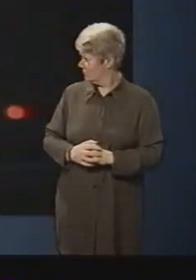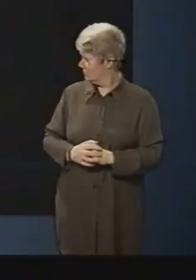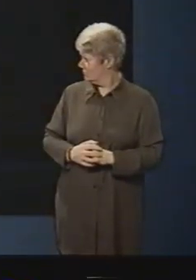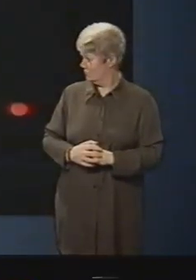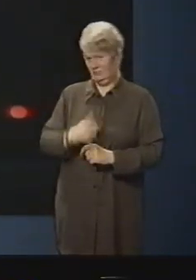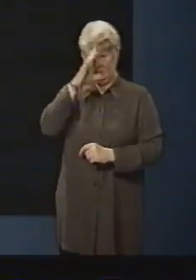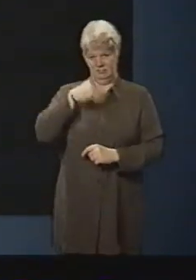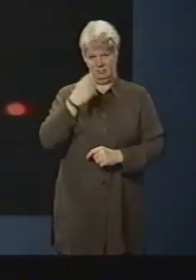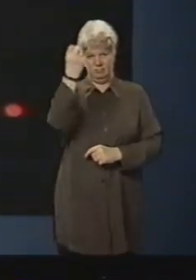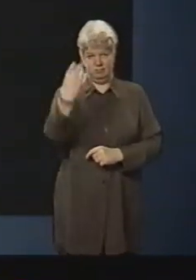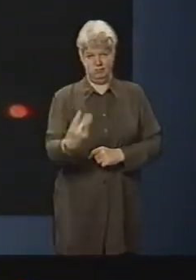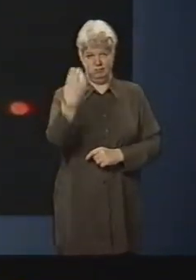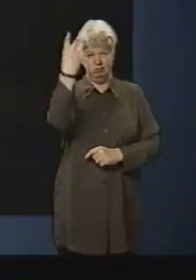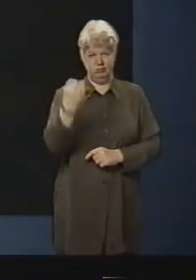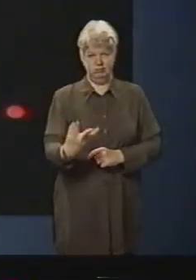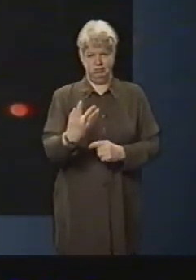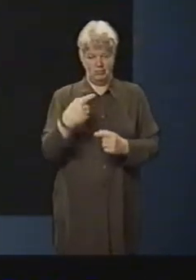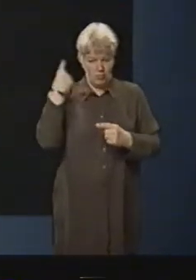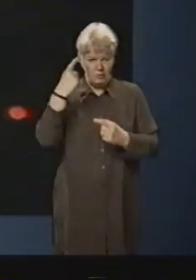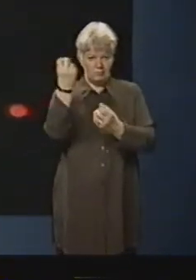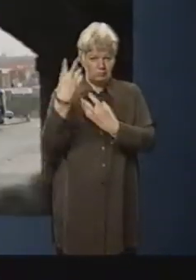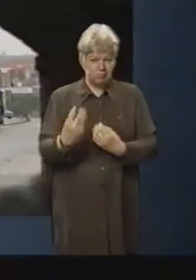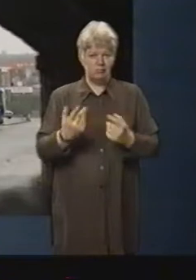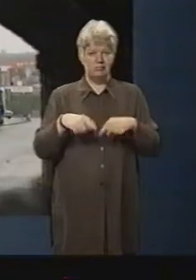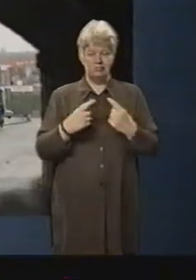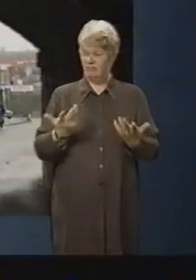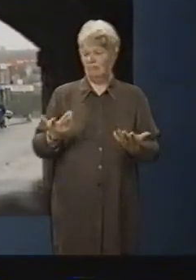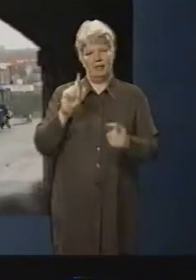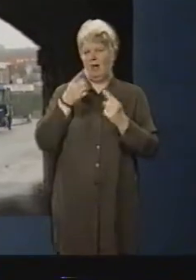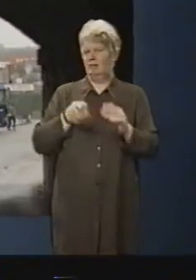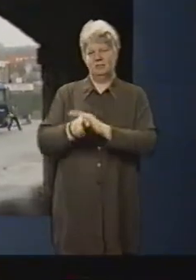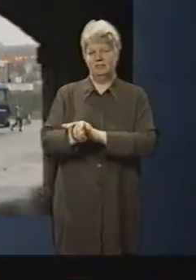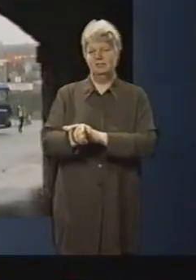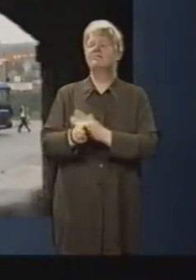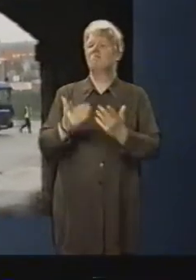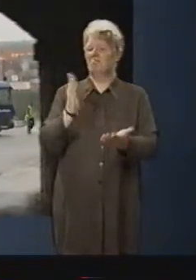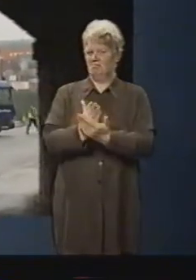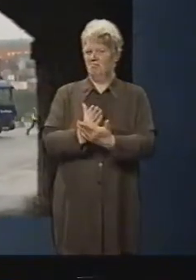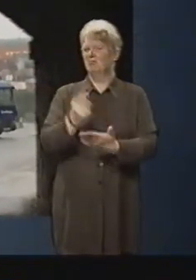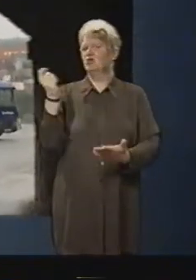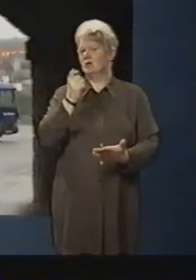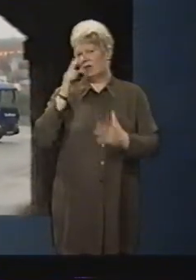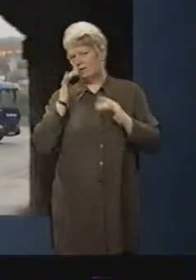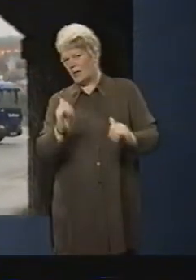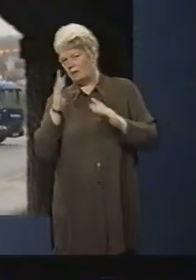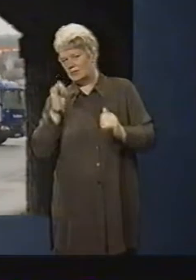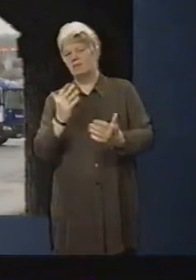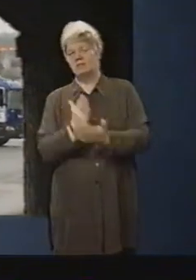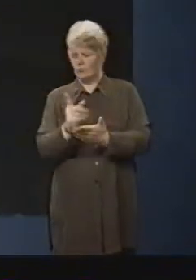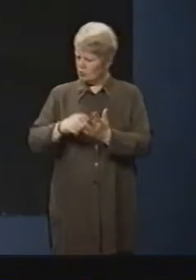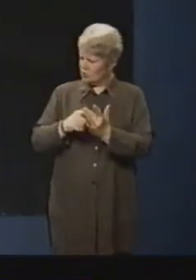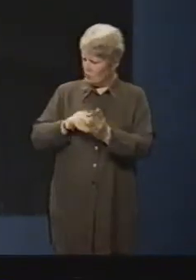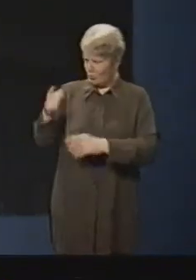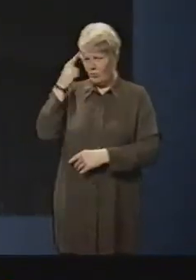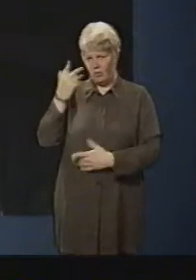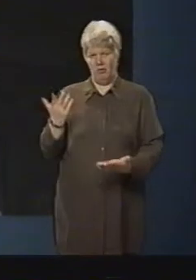It's bleeping, it's bleeping. No, can't do it. The test is a success, but what does Jimmy make of the kit?